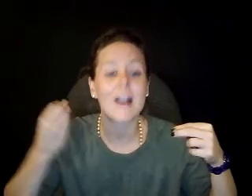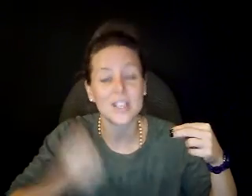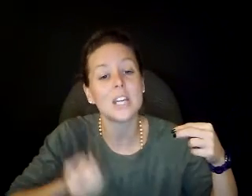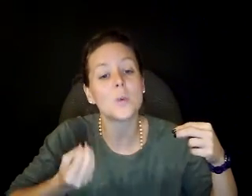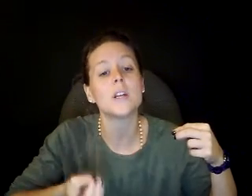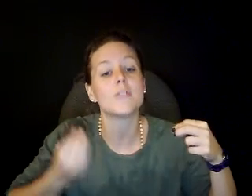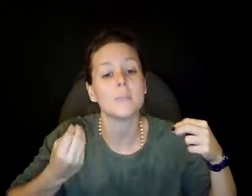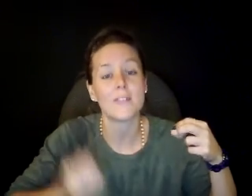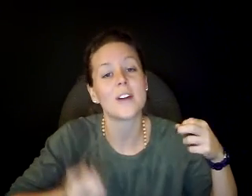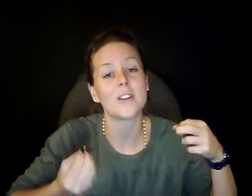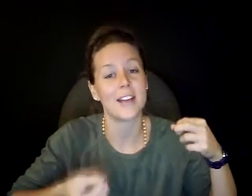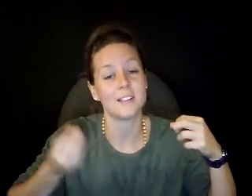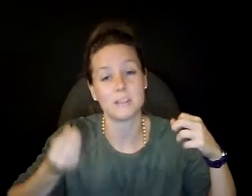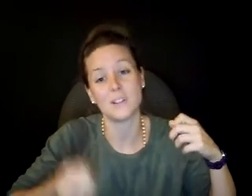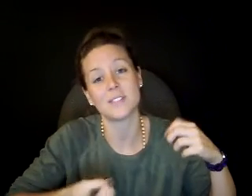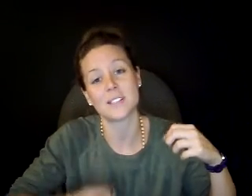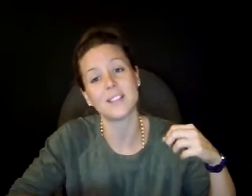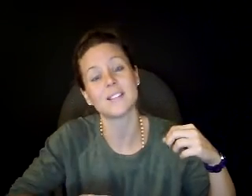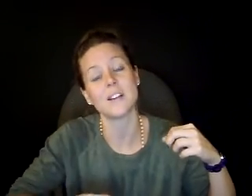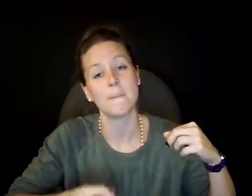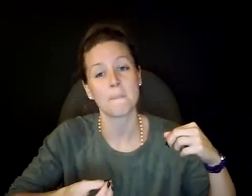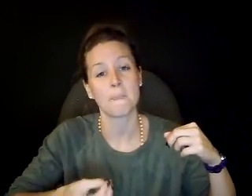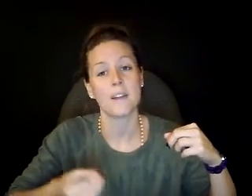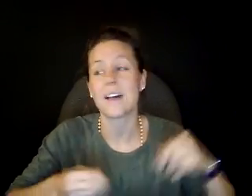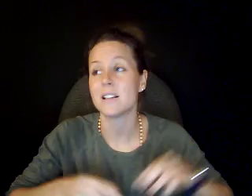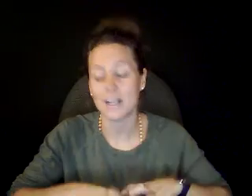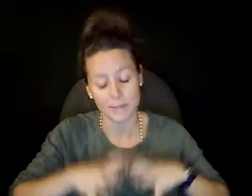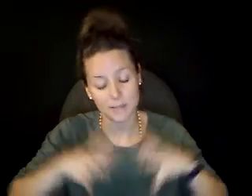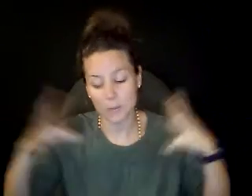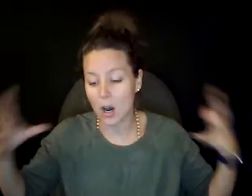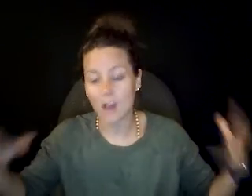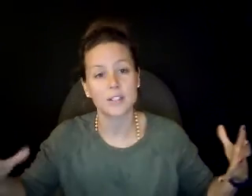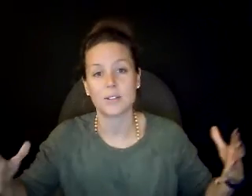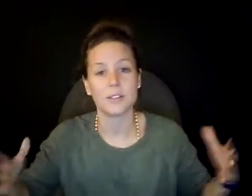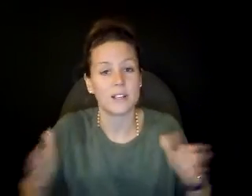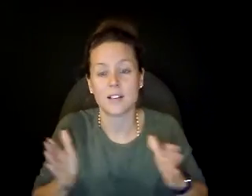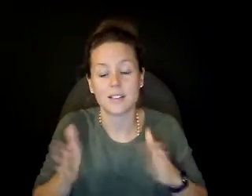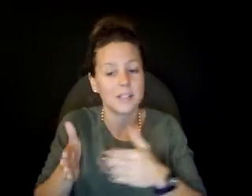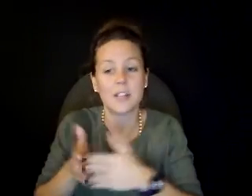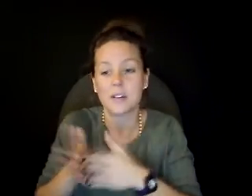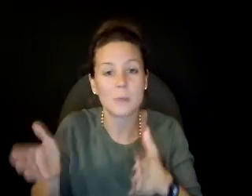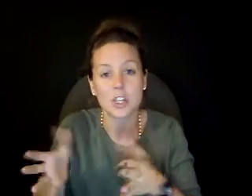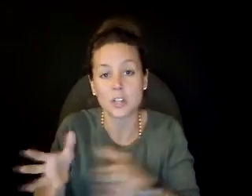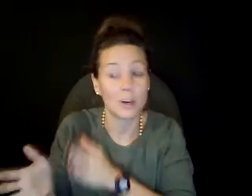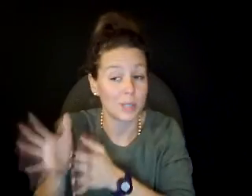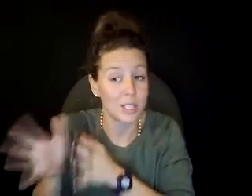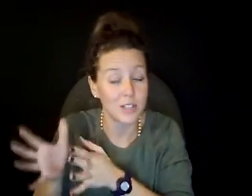I have an equal love for my Father and his beloved sons. And that allows my love to be all-inclusive. That's not singled out as special for a particular